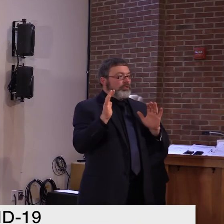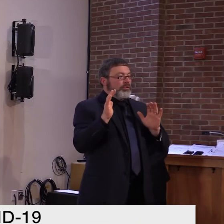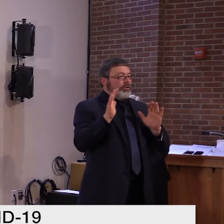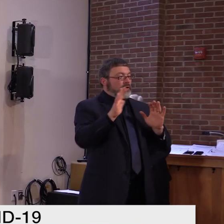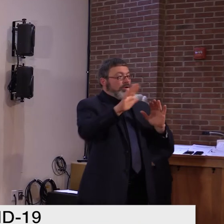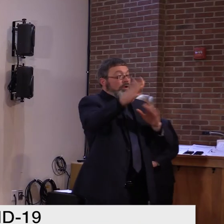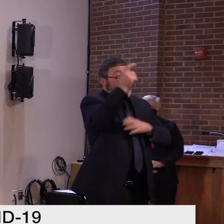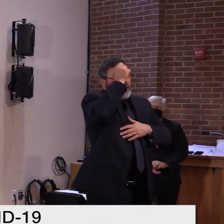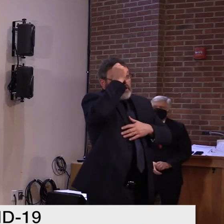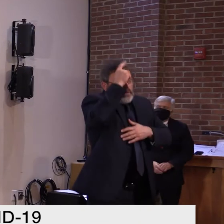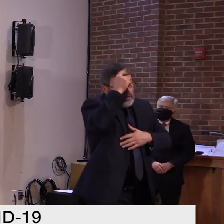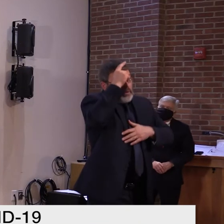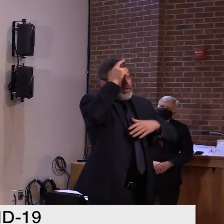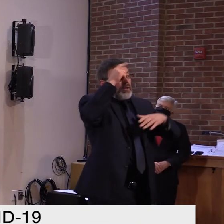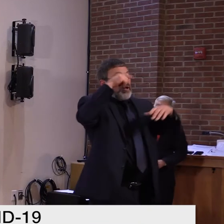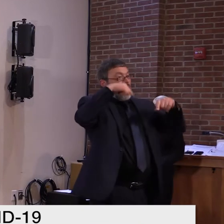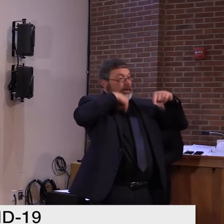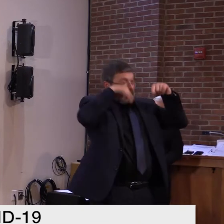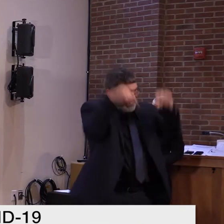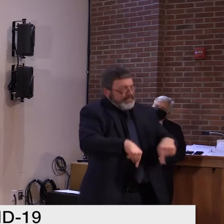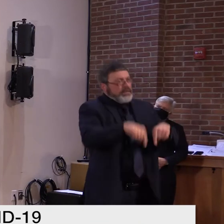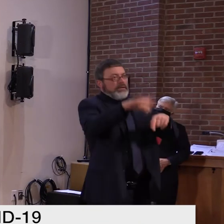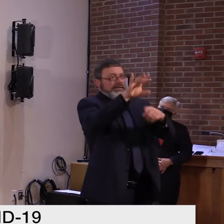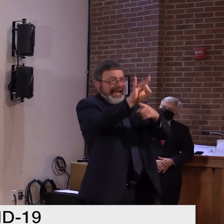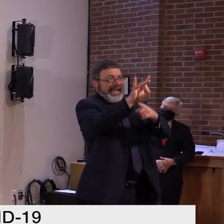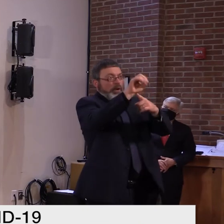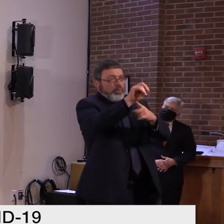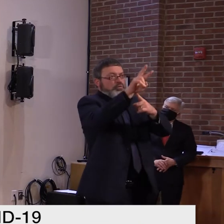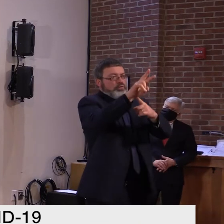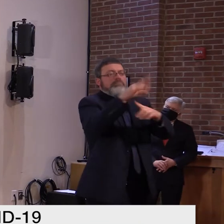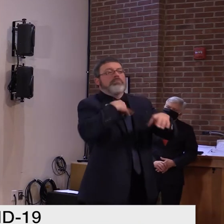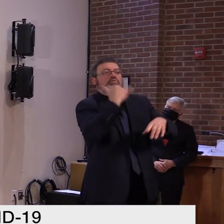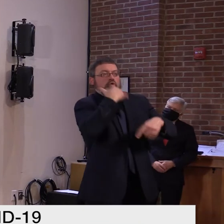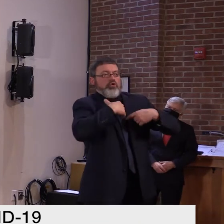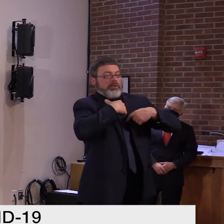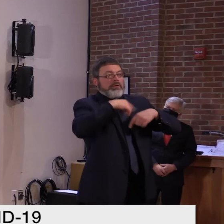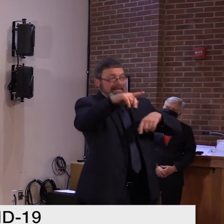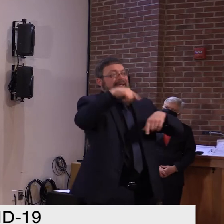um, but, uh, you may not recognize the number.